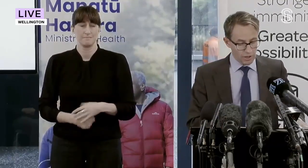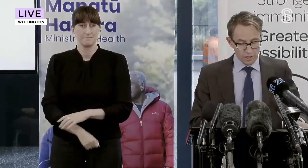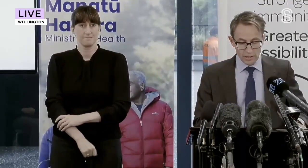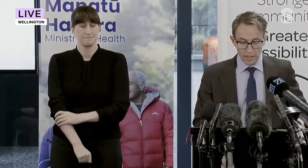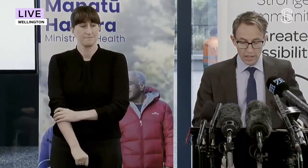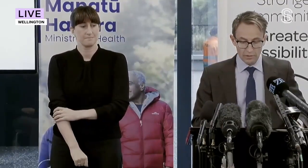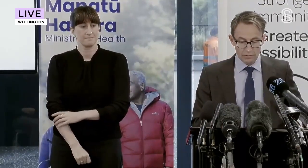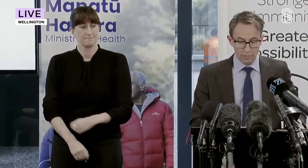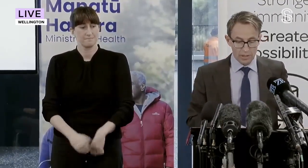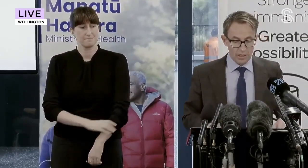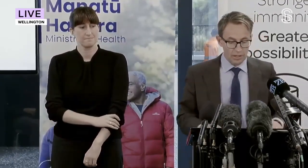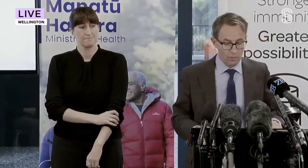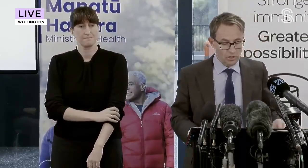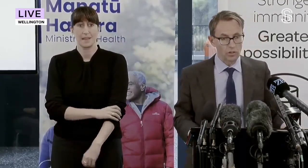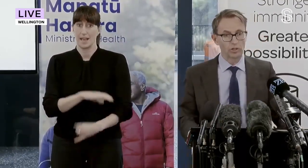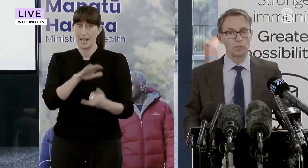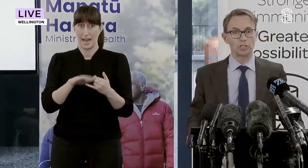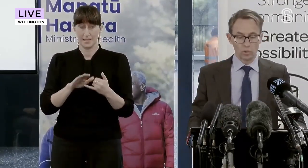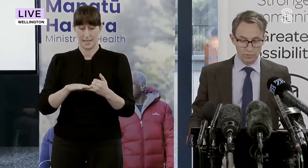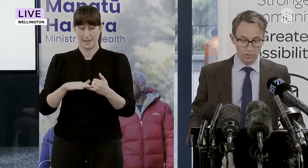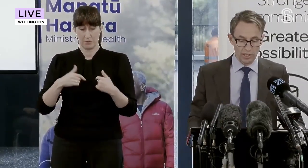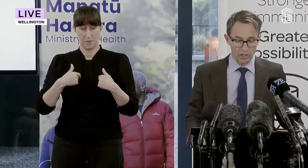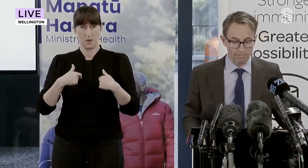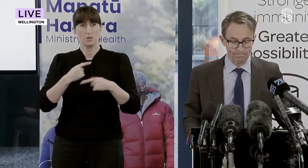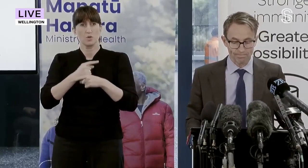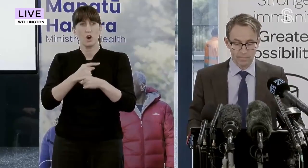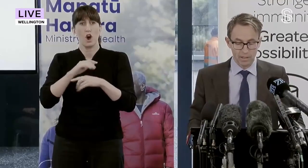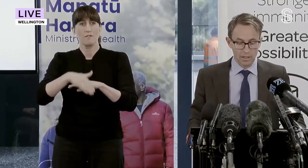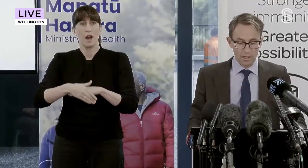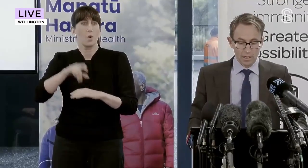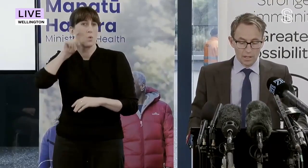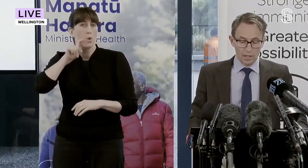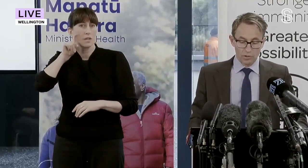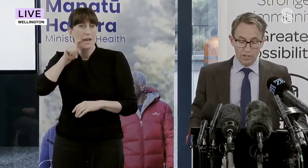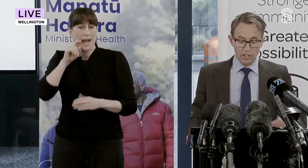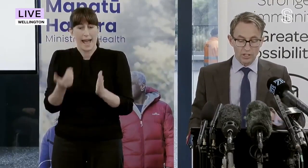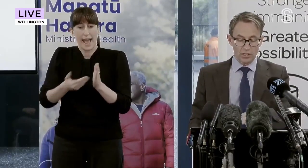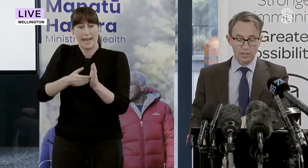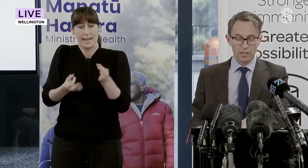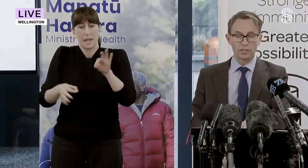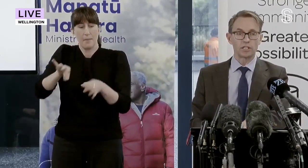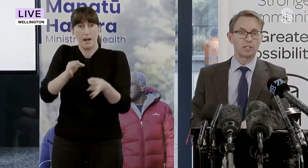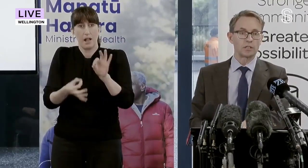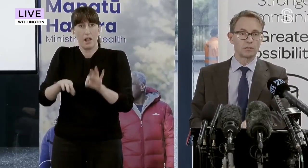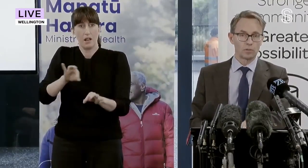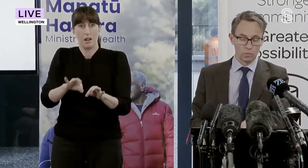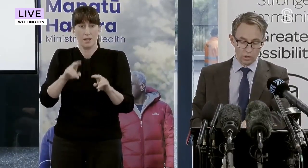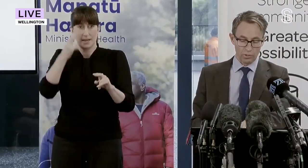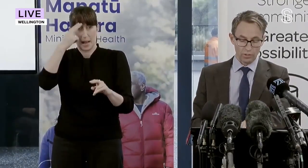Finally, from me, a comment on community water fluoridation. Fluidation is